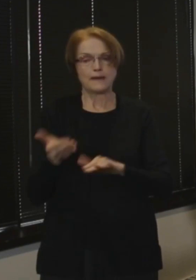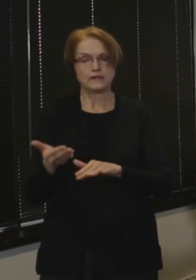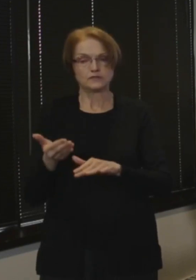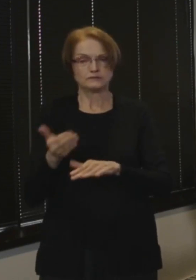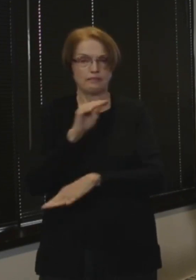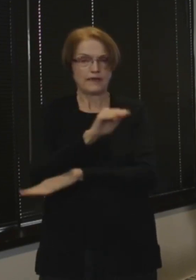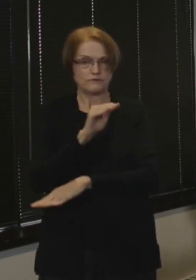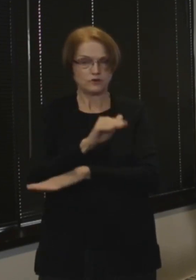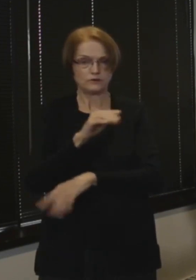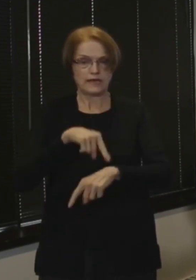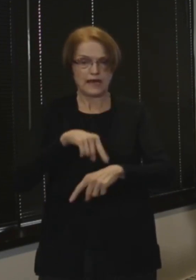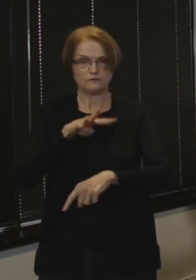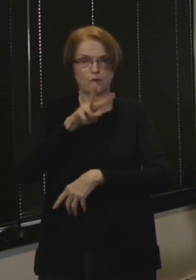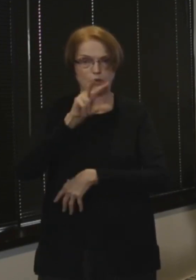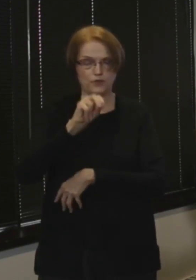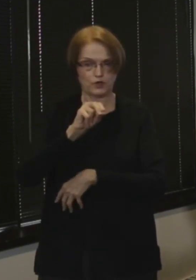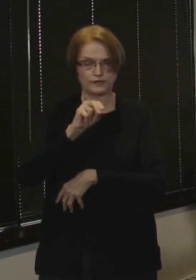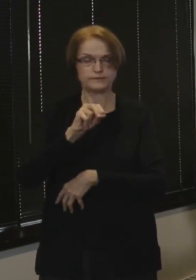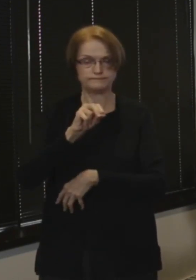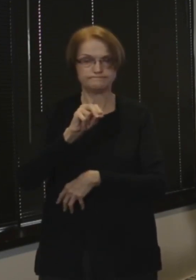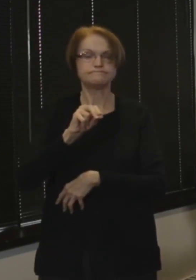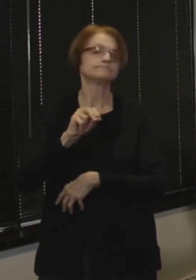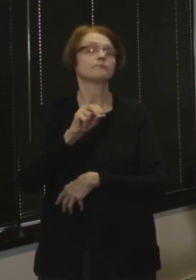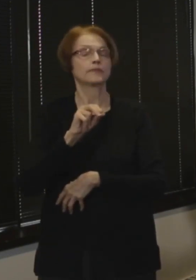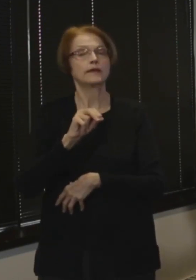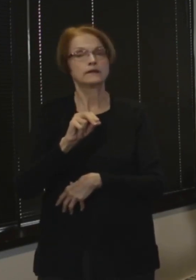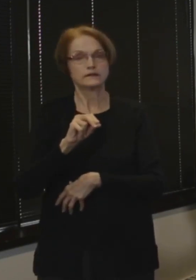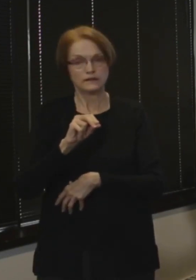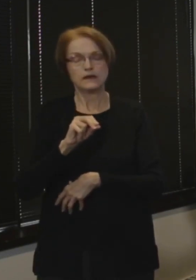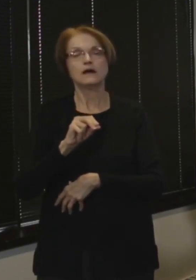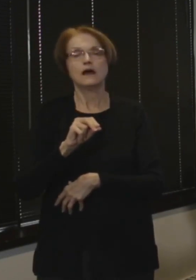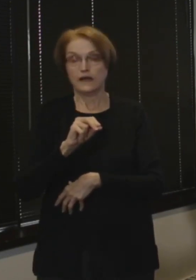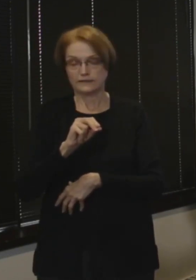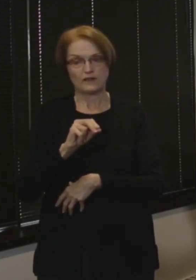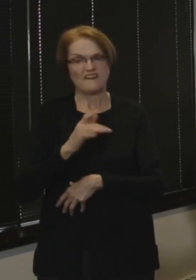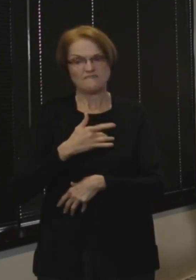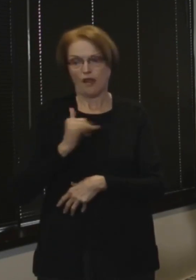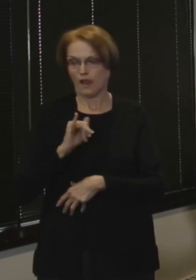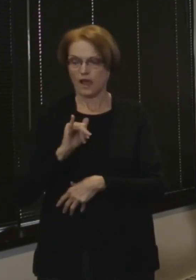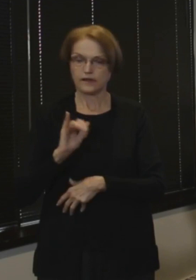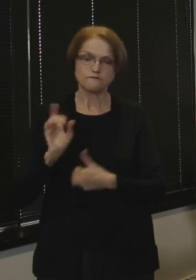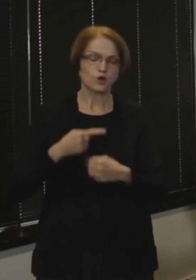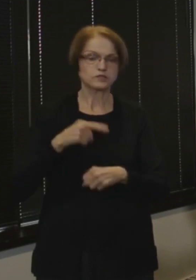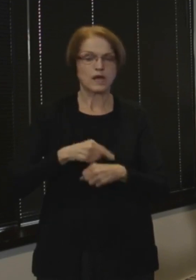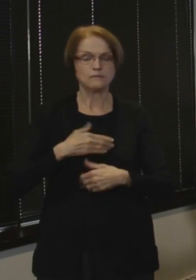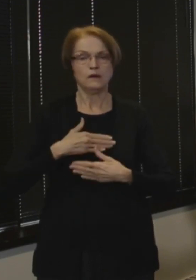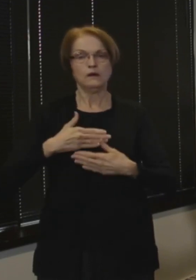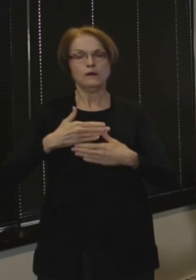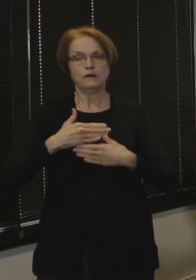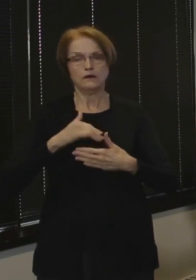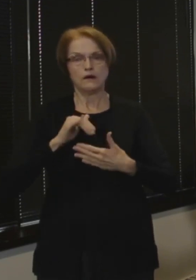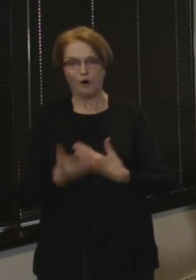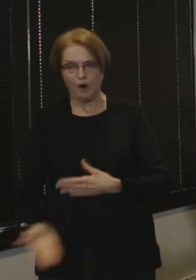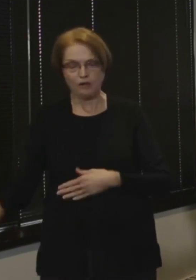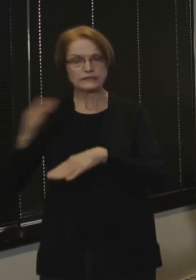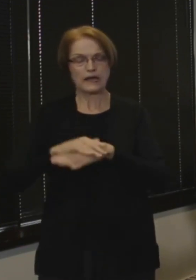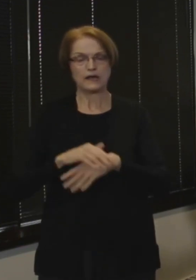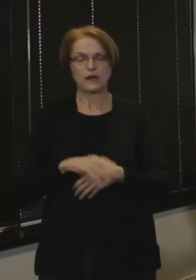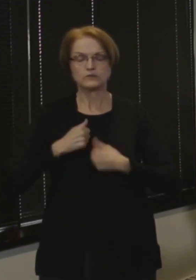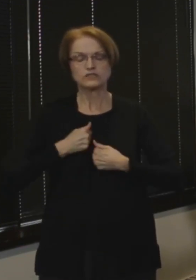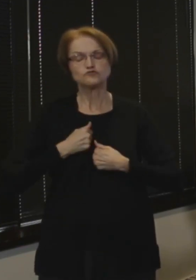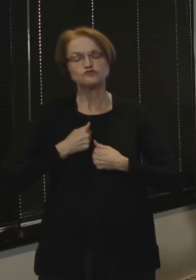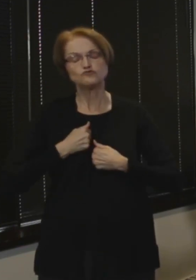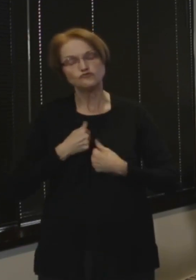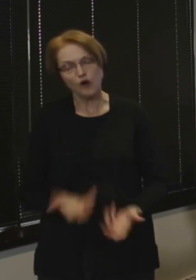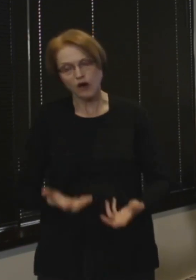that afternoon at 430 and that's the first breath I remember taking that day. I was past the point of exhaustion. I was